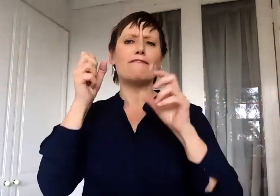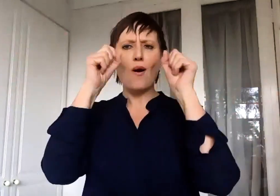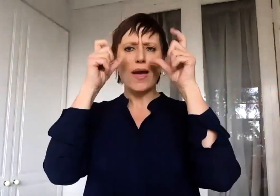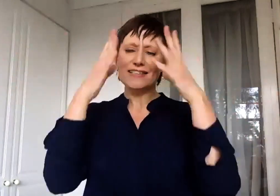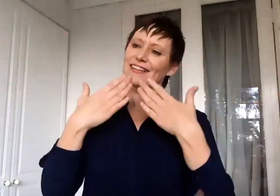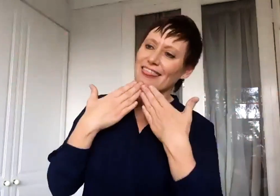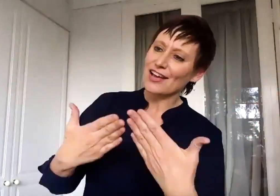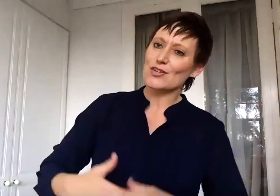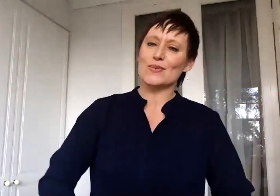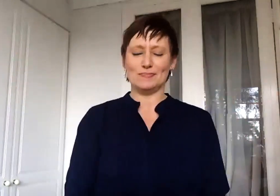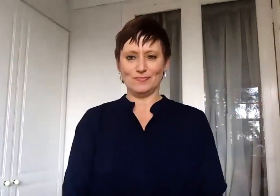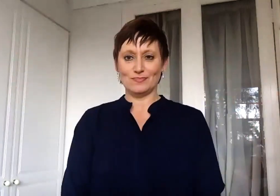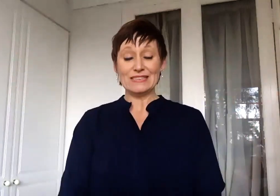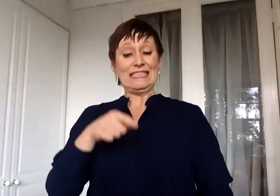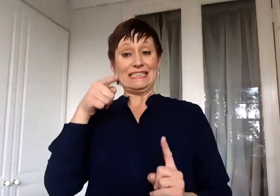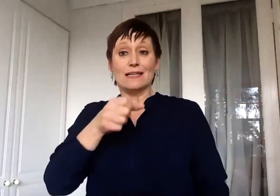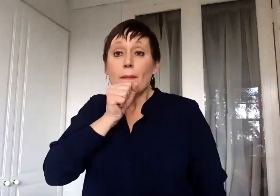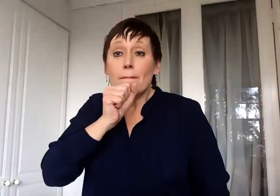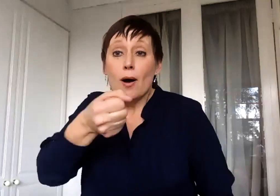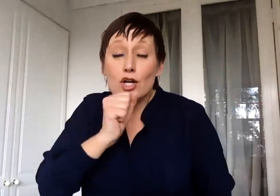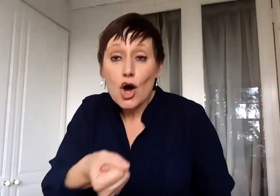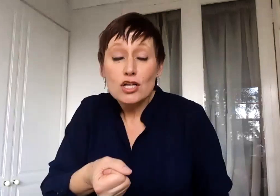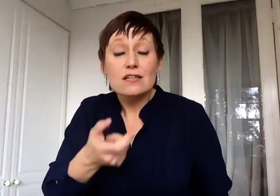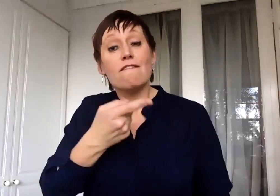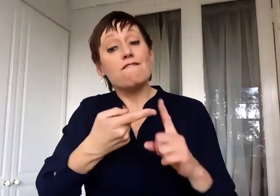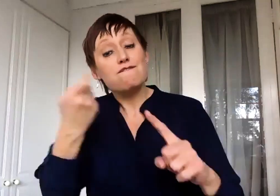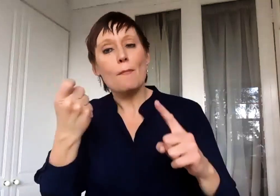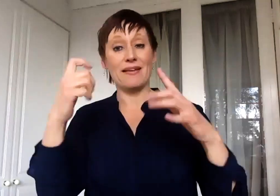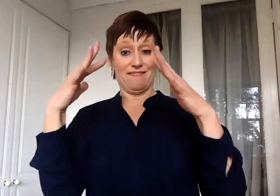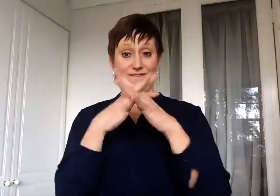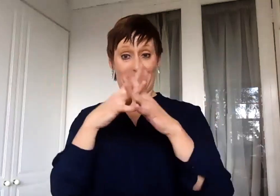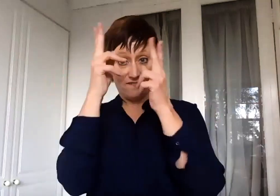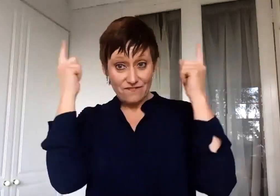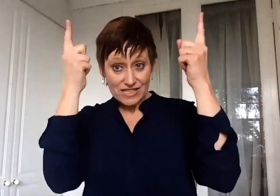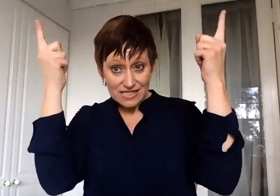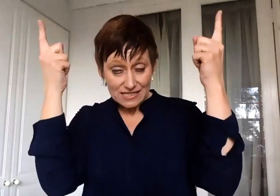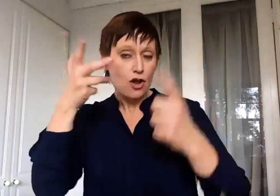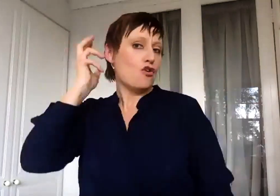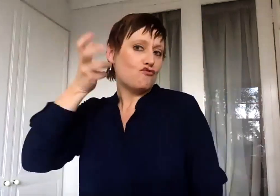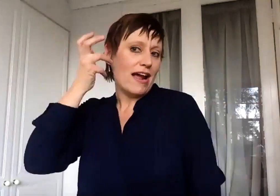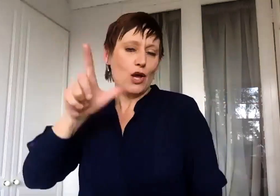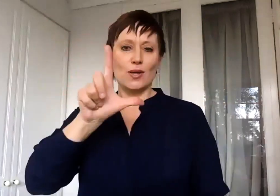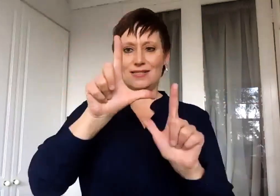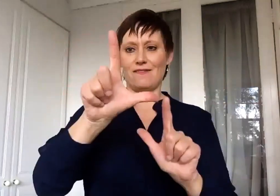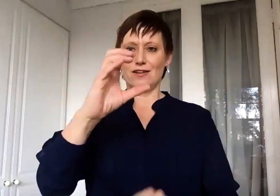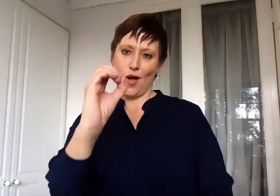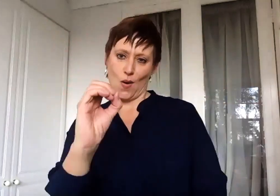Thank you. This Impacts for Good podcast series with 702 was brought to you by Vets for Good.